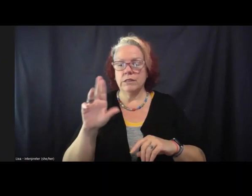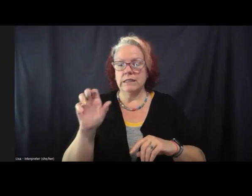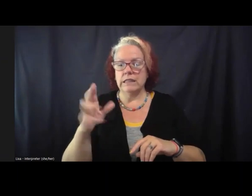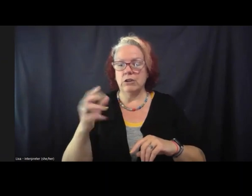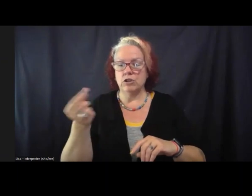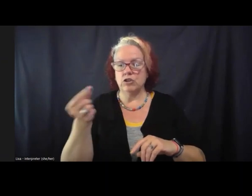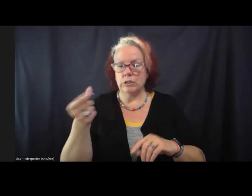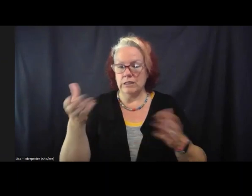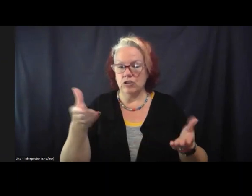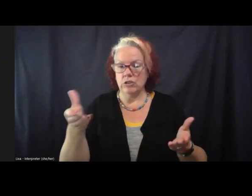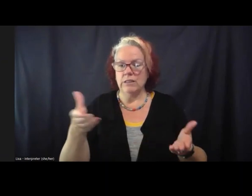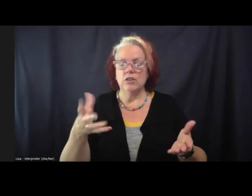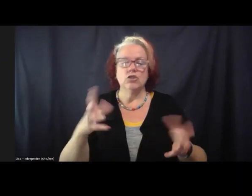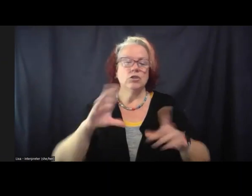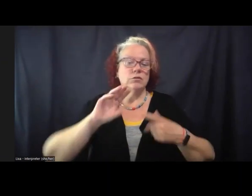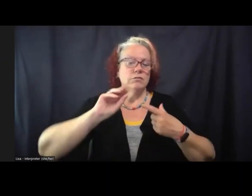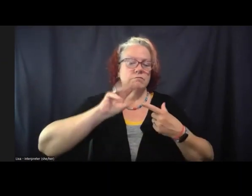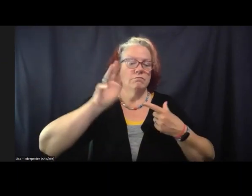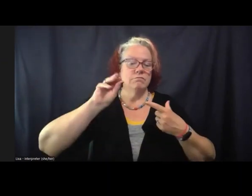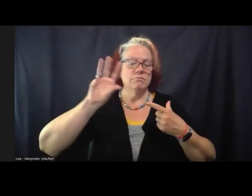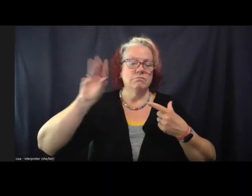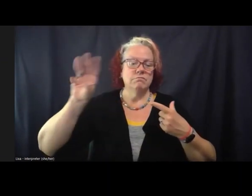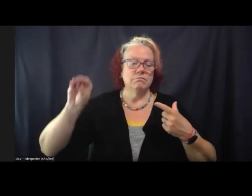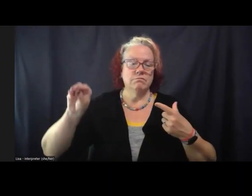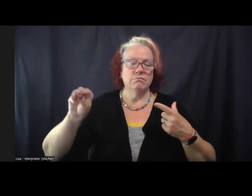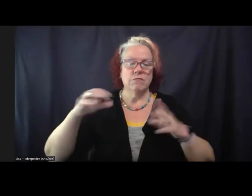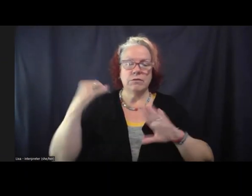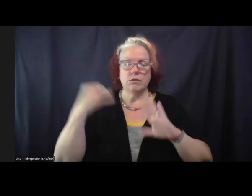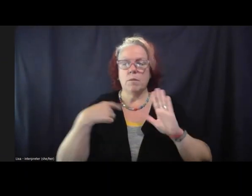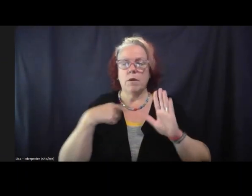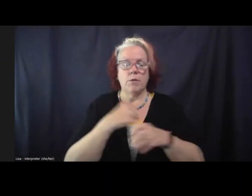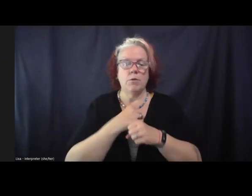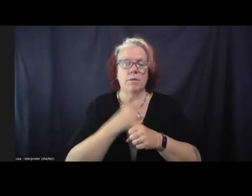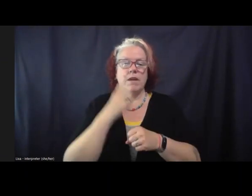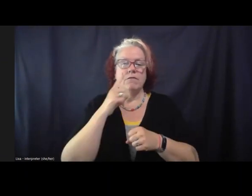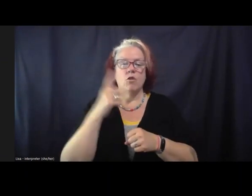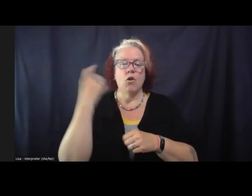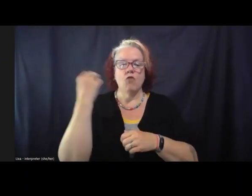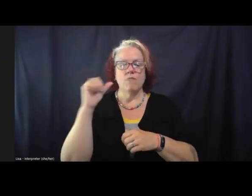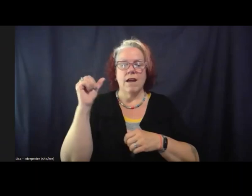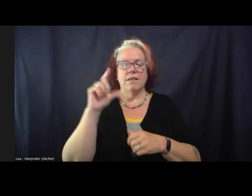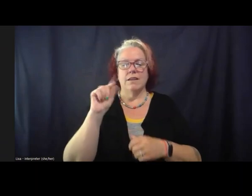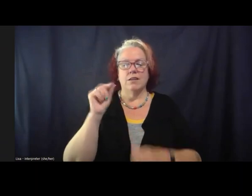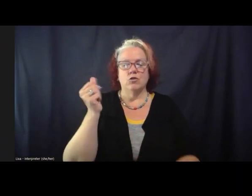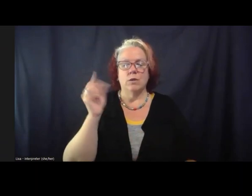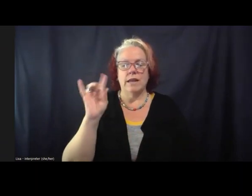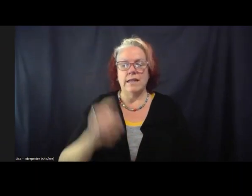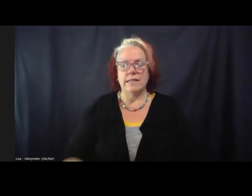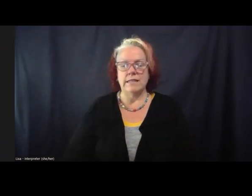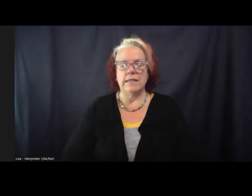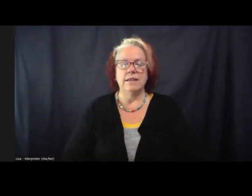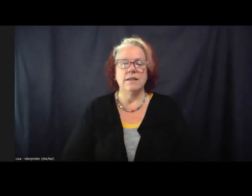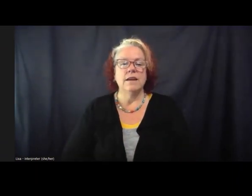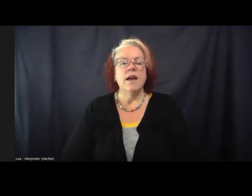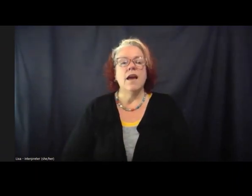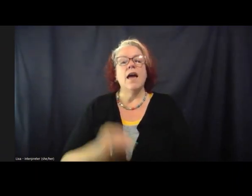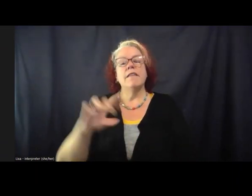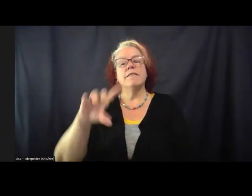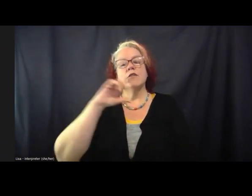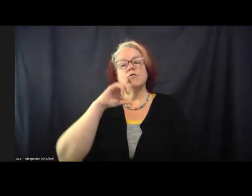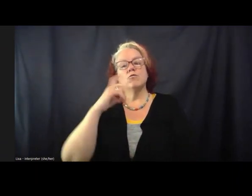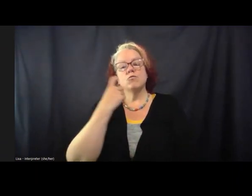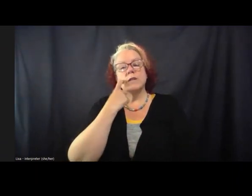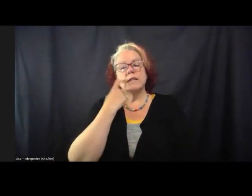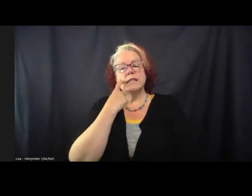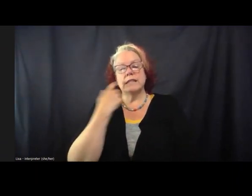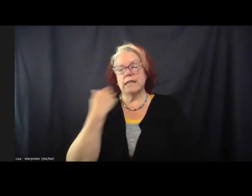and she took some beautiful photos of some art that we made for a rally back in 2018. Um, and just recently, the end